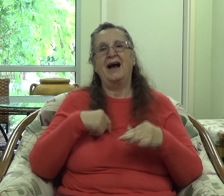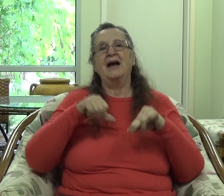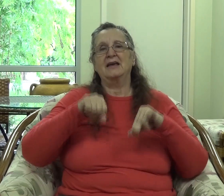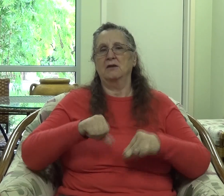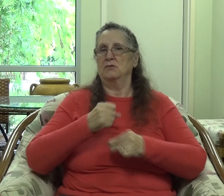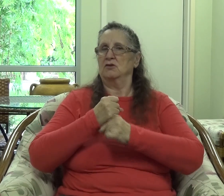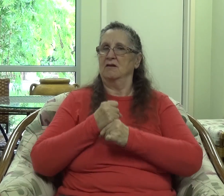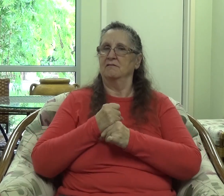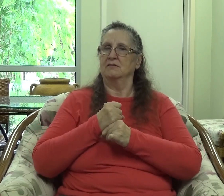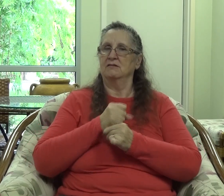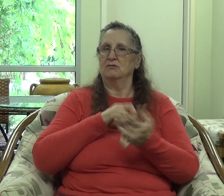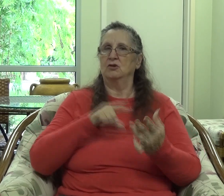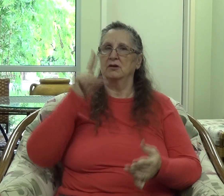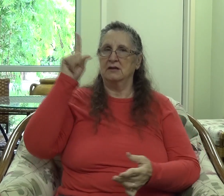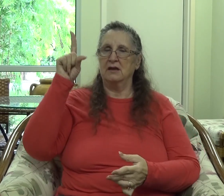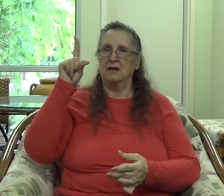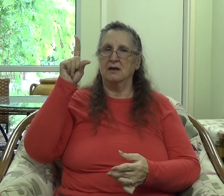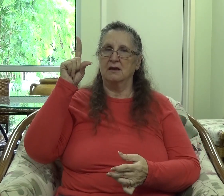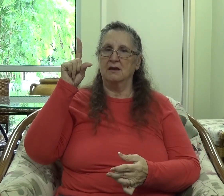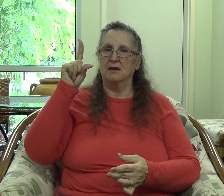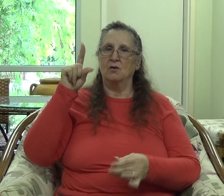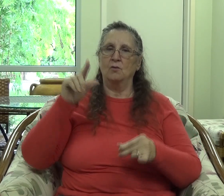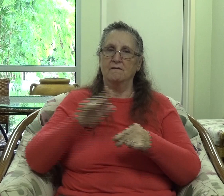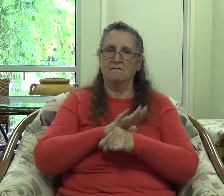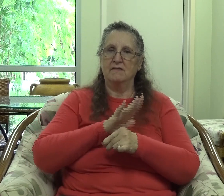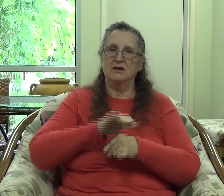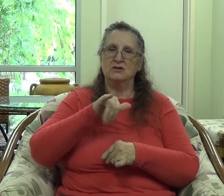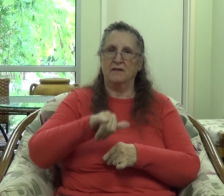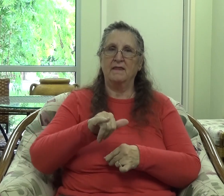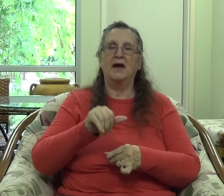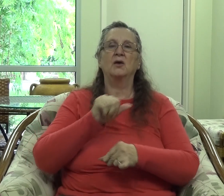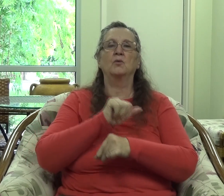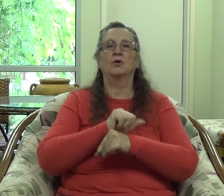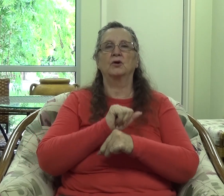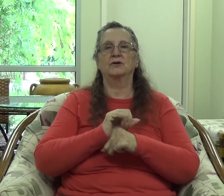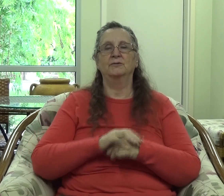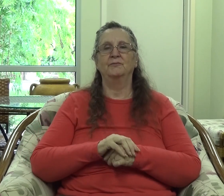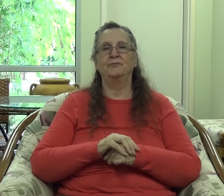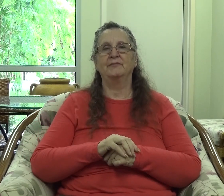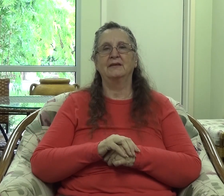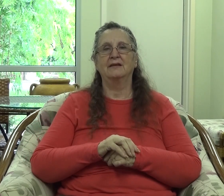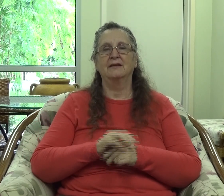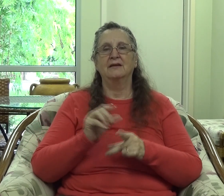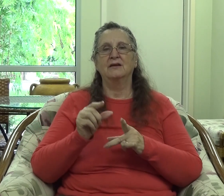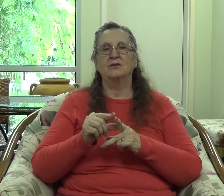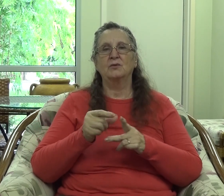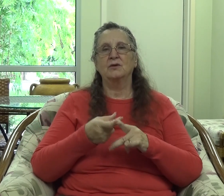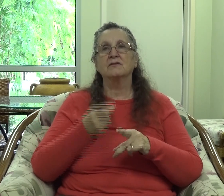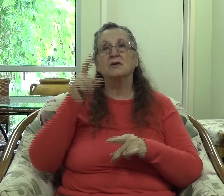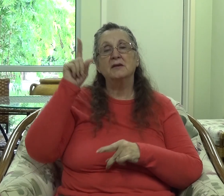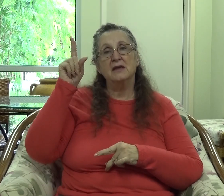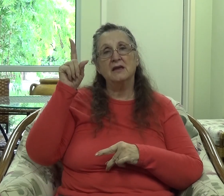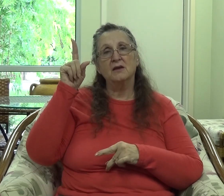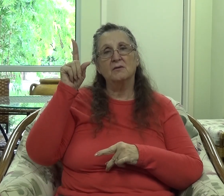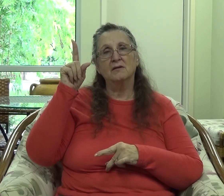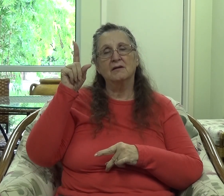that the Lord is going to finish it. This word is from him or this word that I